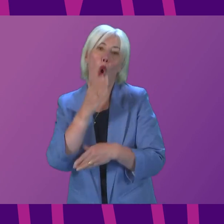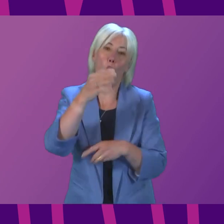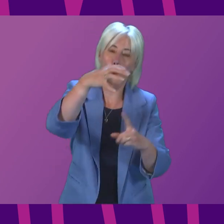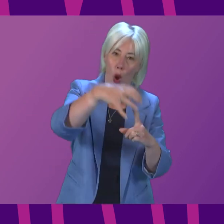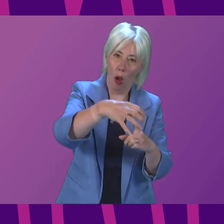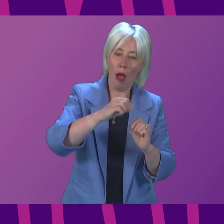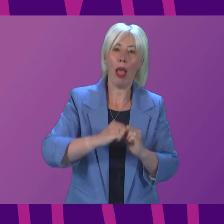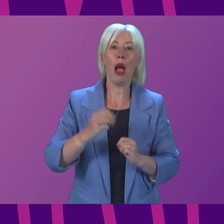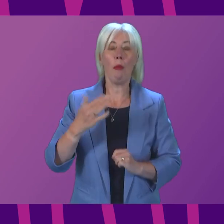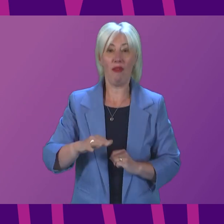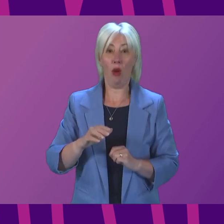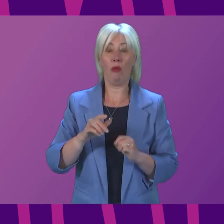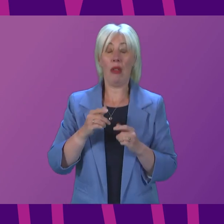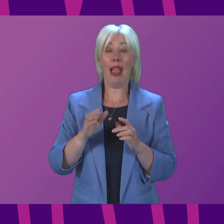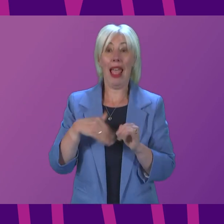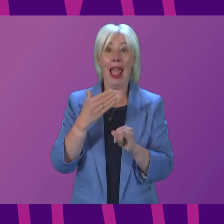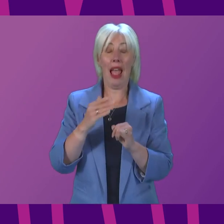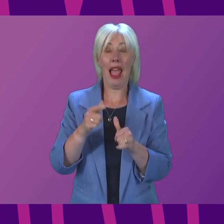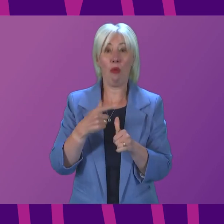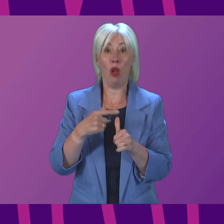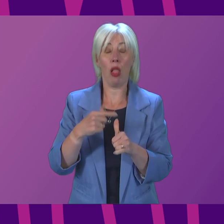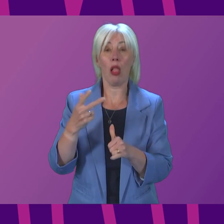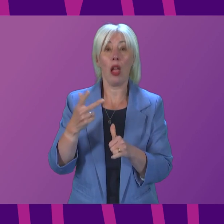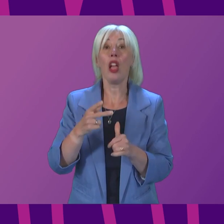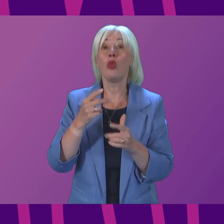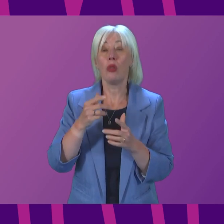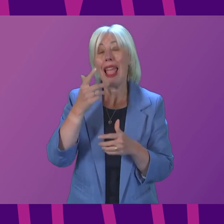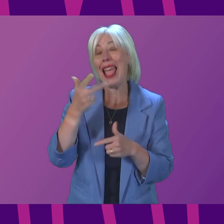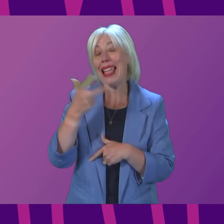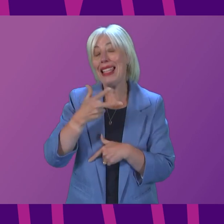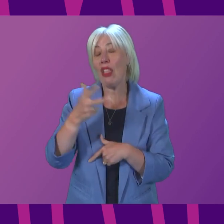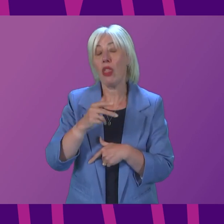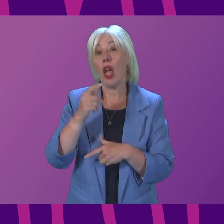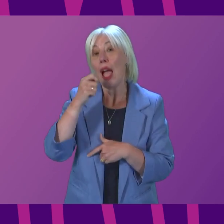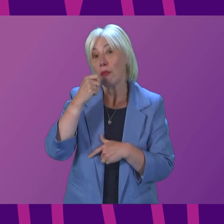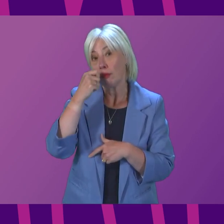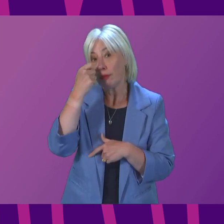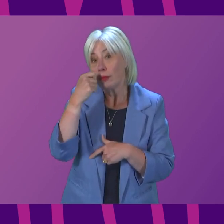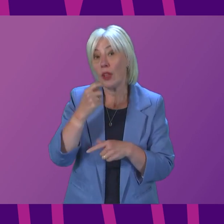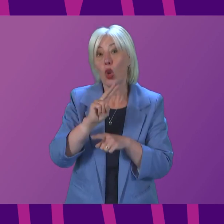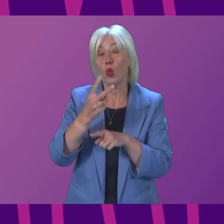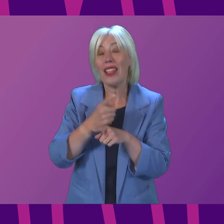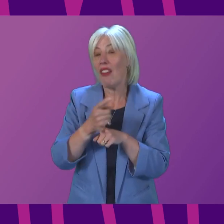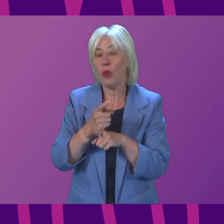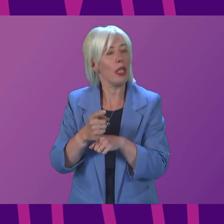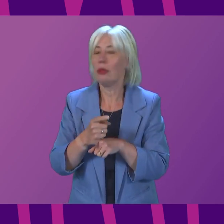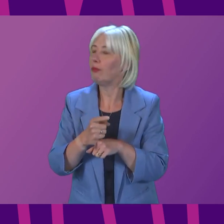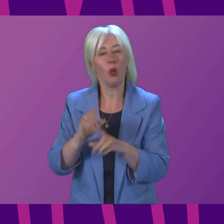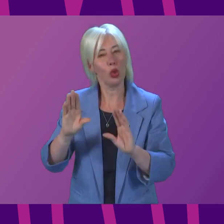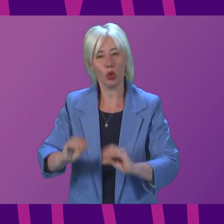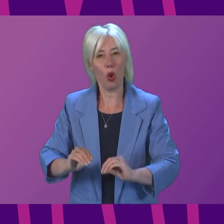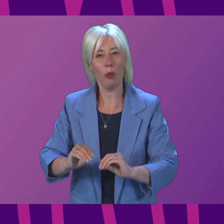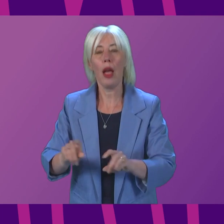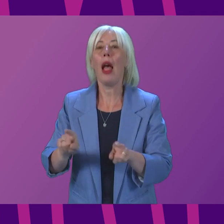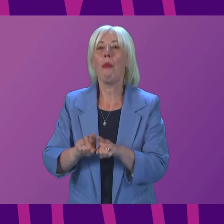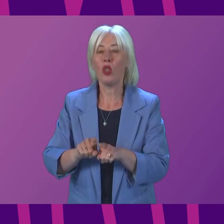we will no longer advise people without symptoms to test twice weekly. With the exception of health and care settings, the advice to test regularly